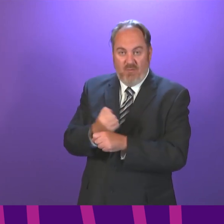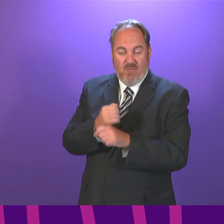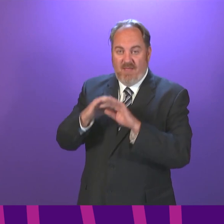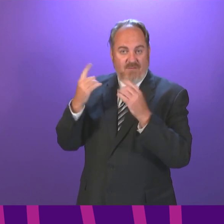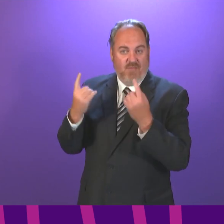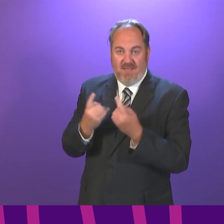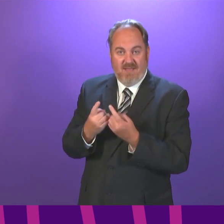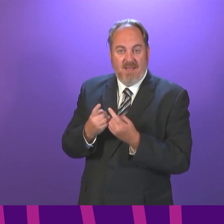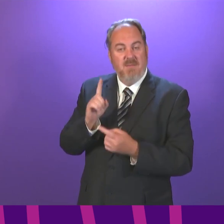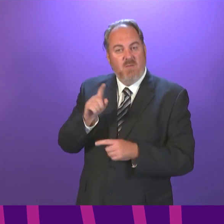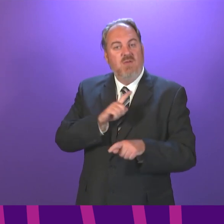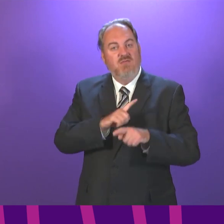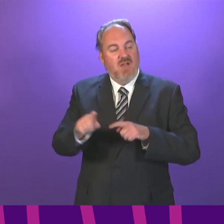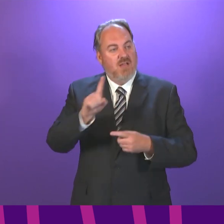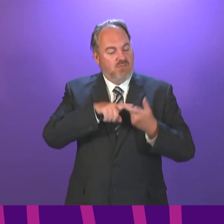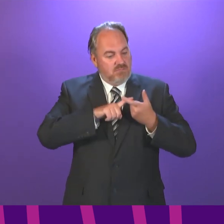success.